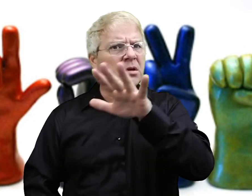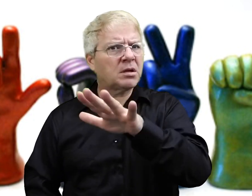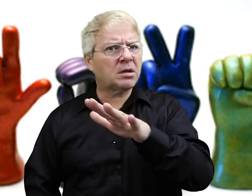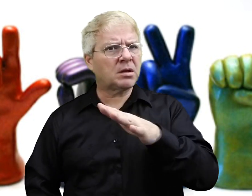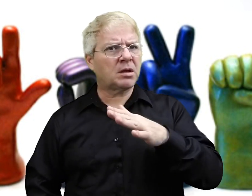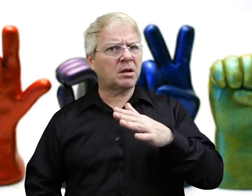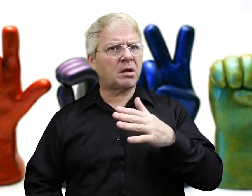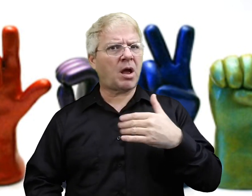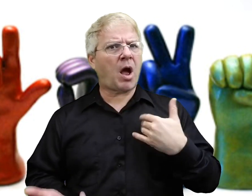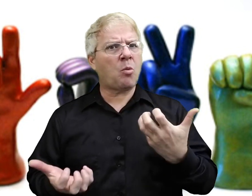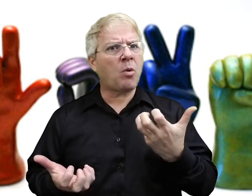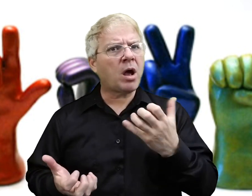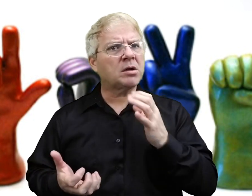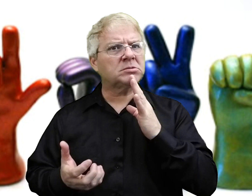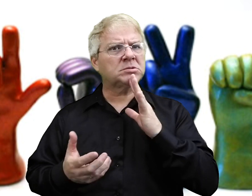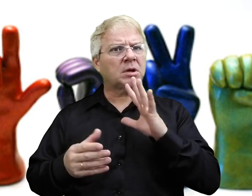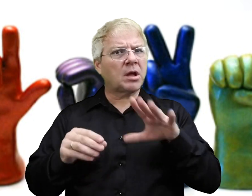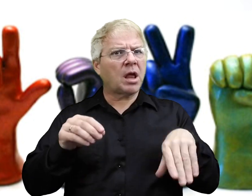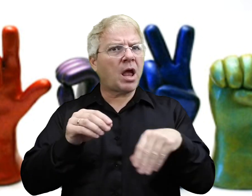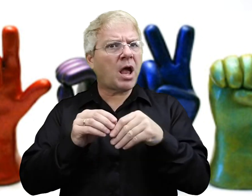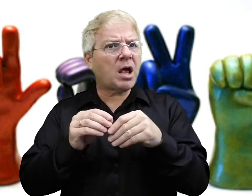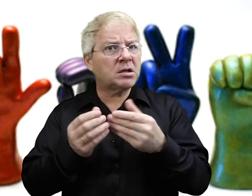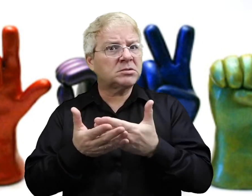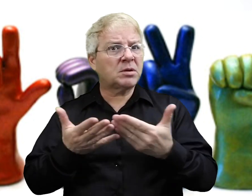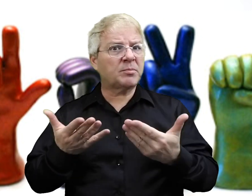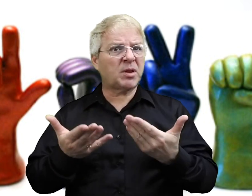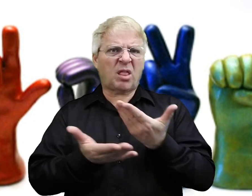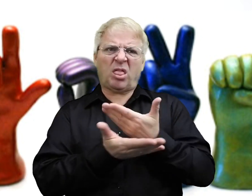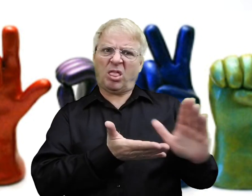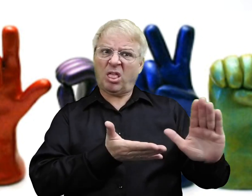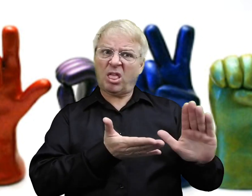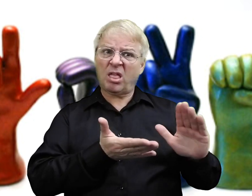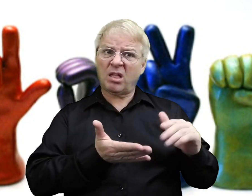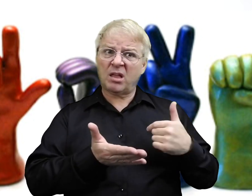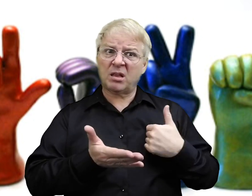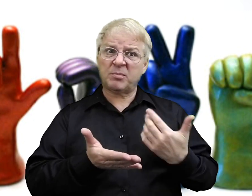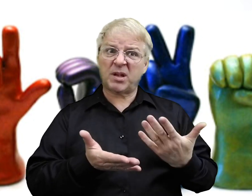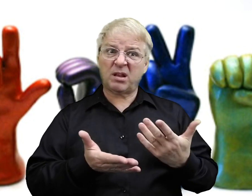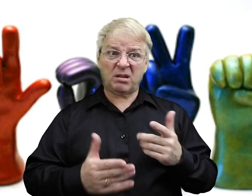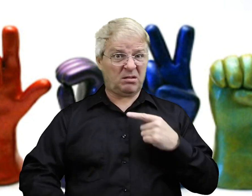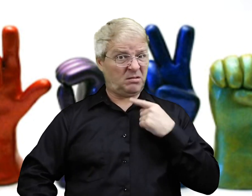that I can't put in my two cents or my feedback or add something to the conversation. I'm being excluded.